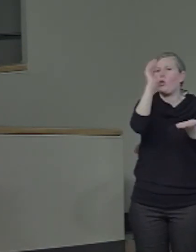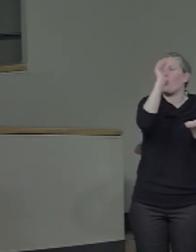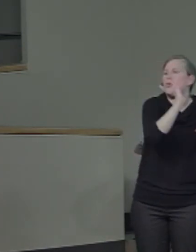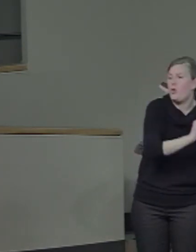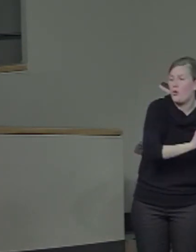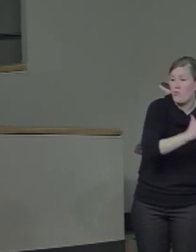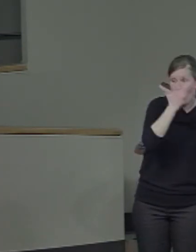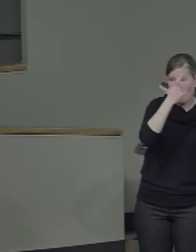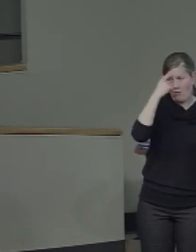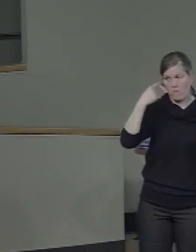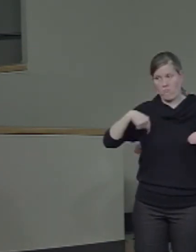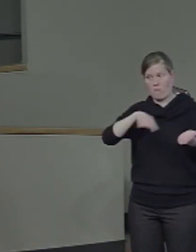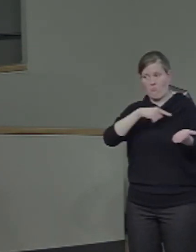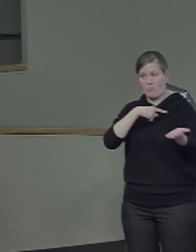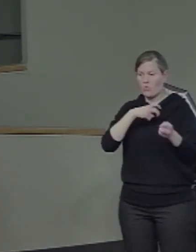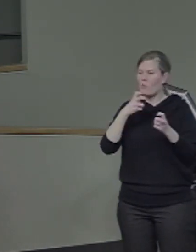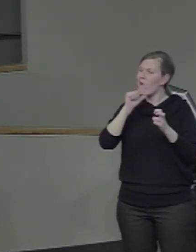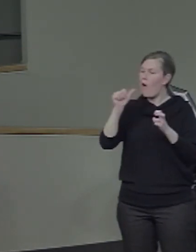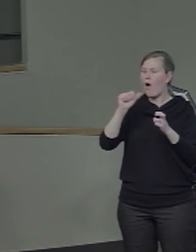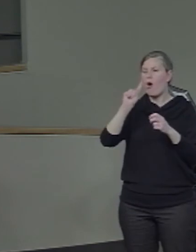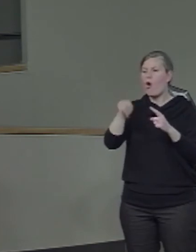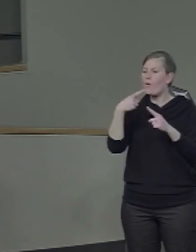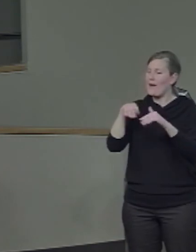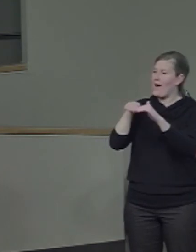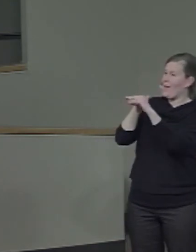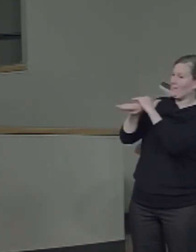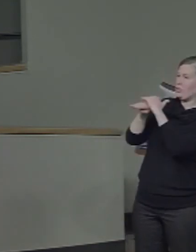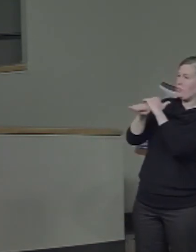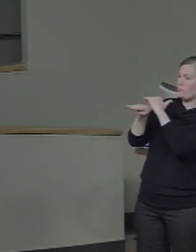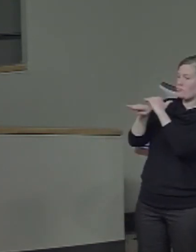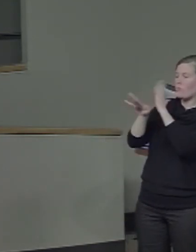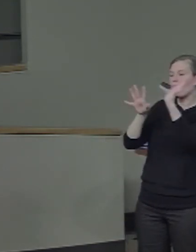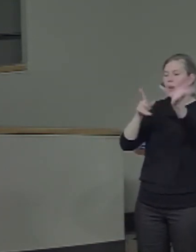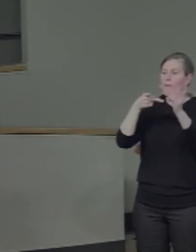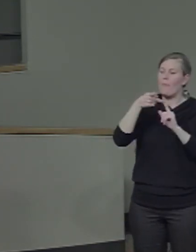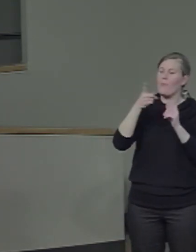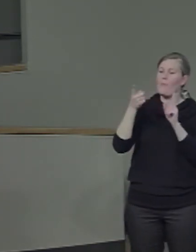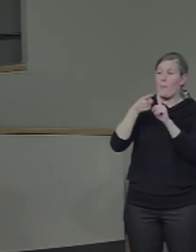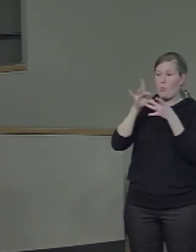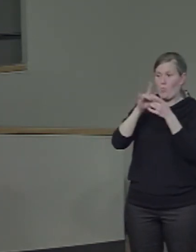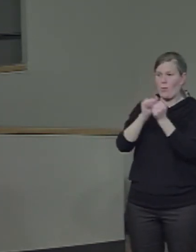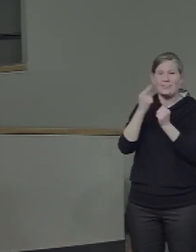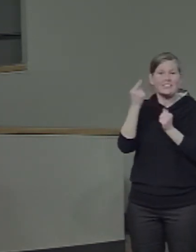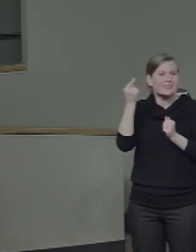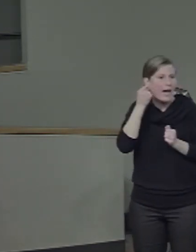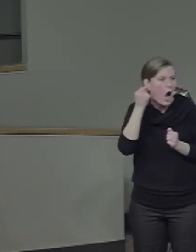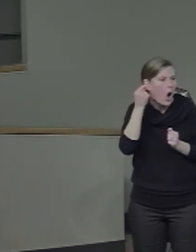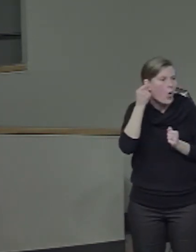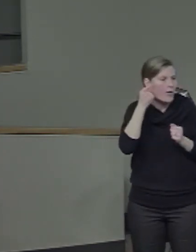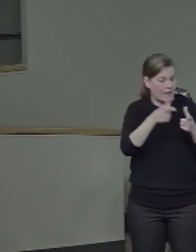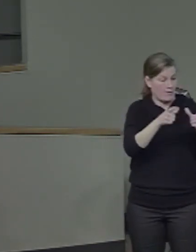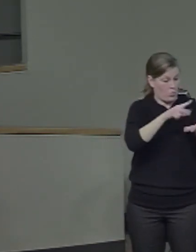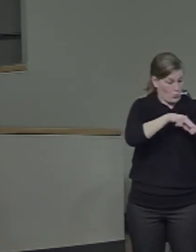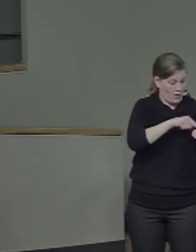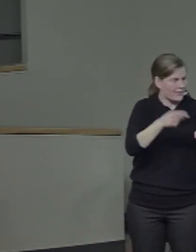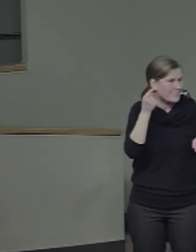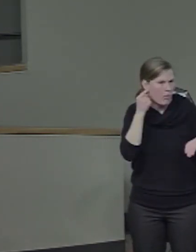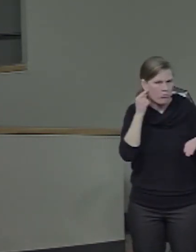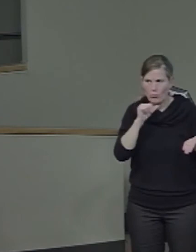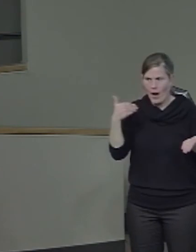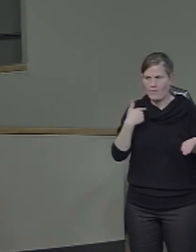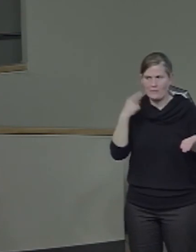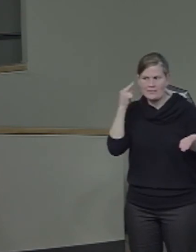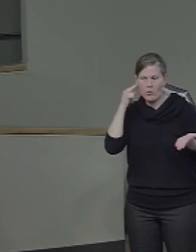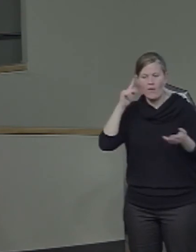accessing or primarily accessing spoken phonology, which is one of the most strongly lateralized aspects of